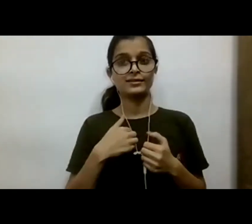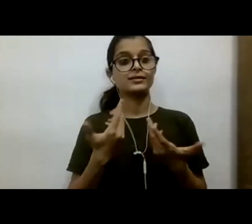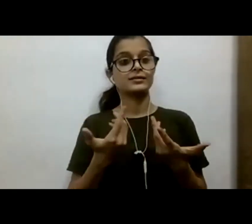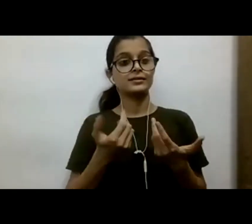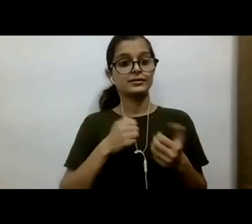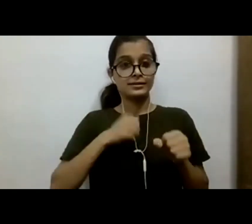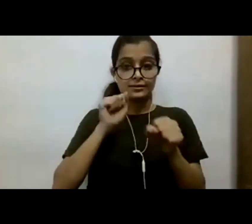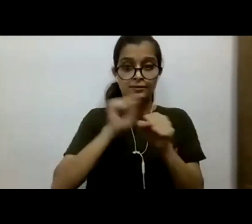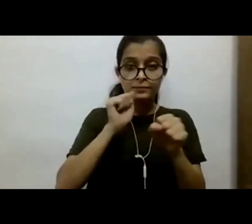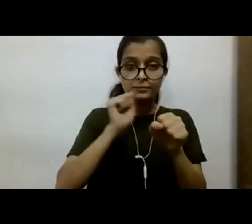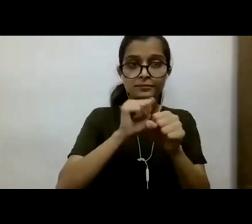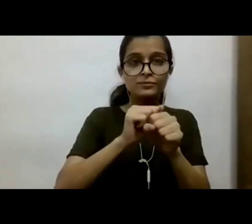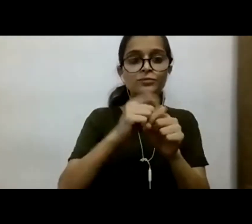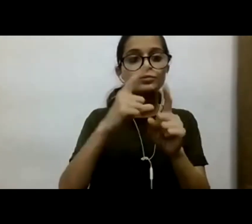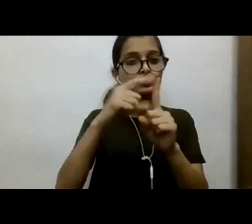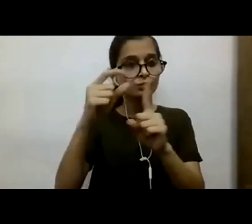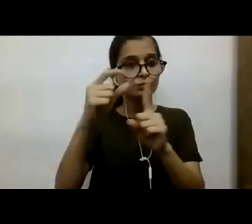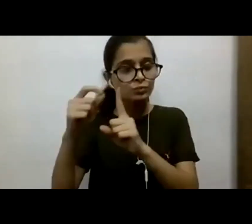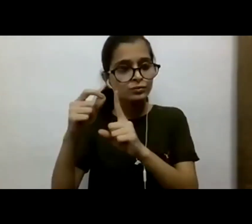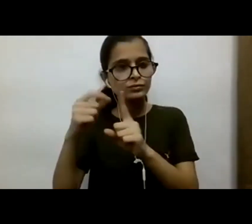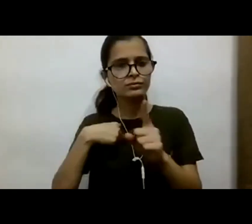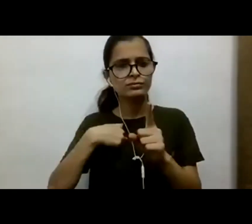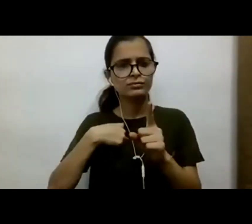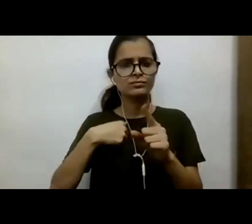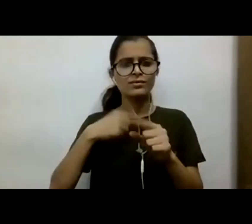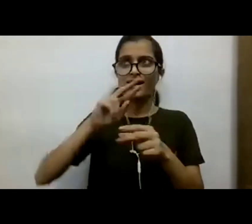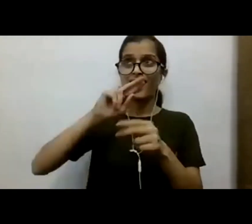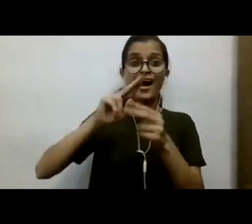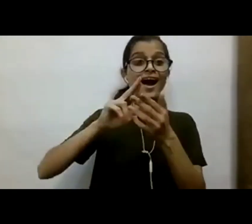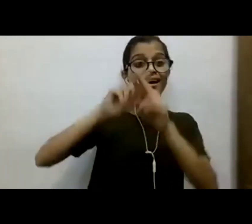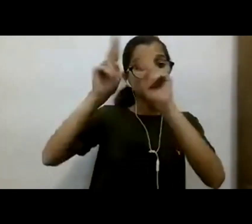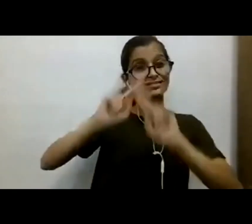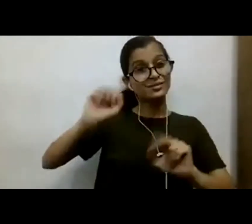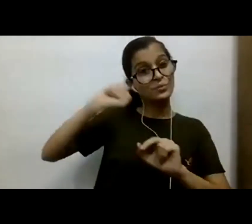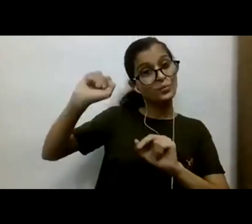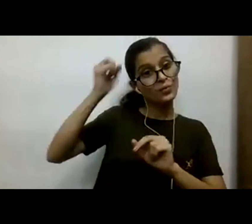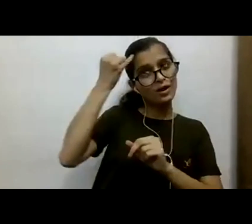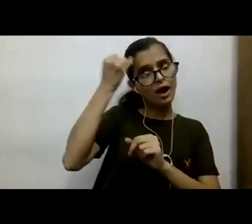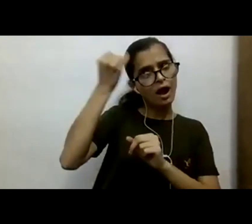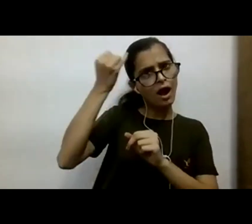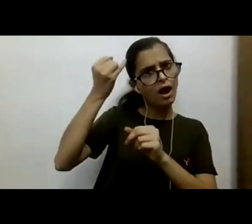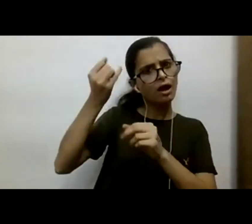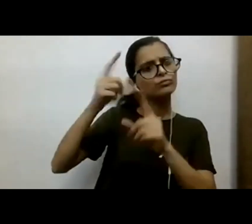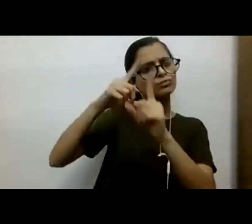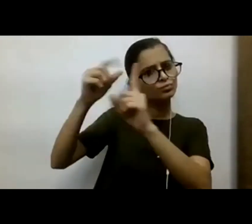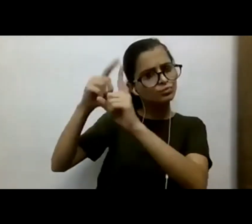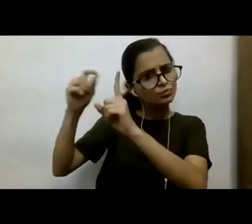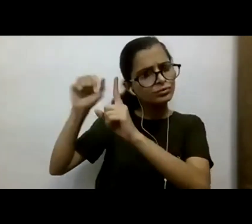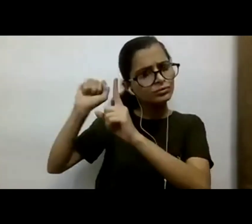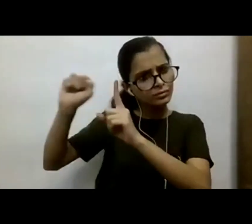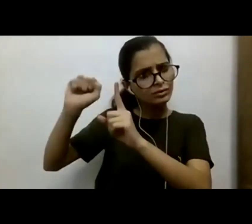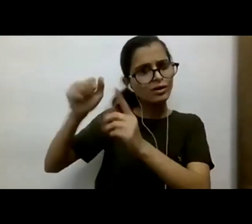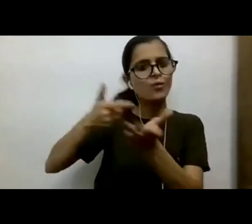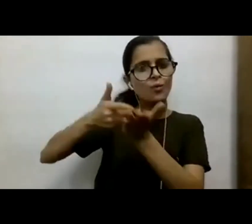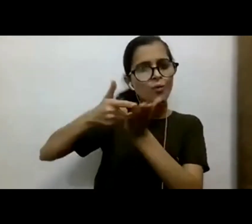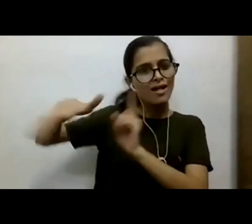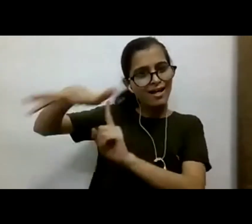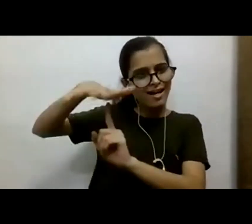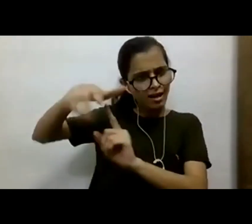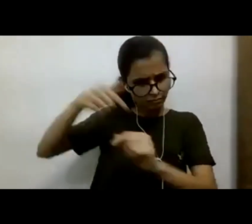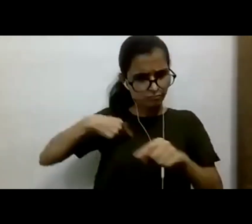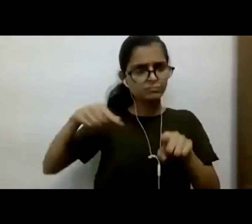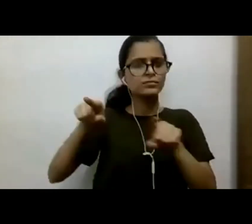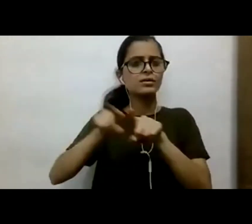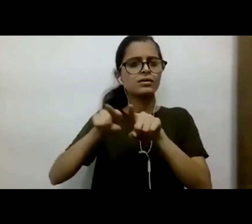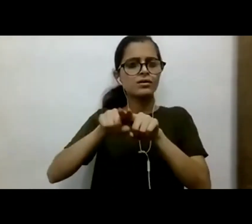doing this work in terms of not juxtaposing the international ideas to the ground or to villages, but rather than doing a